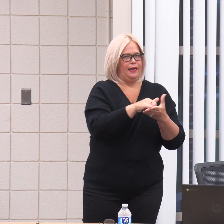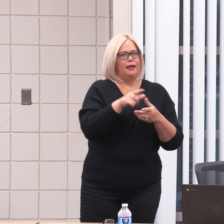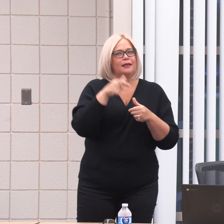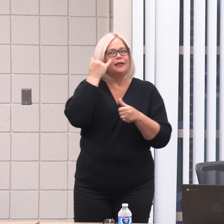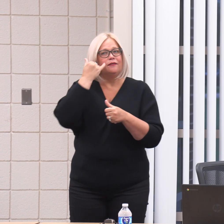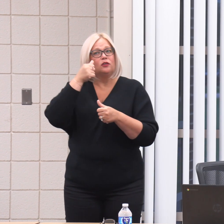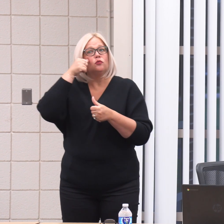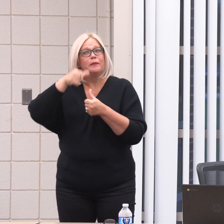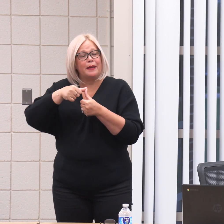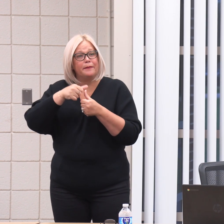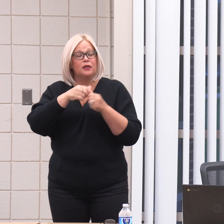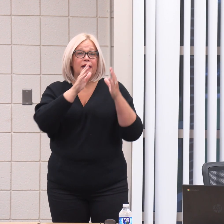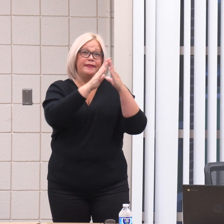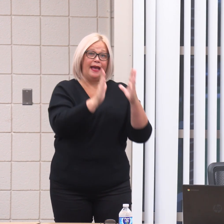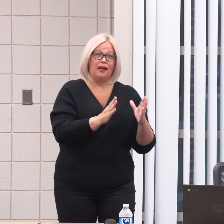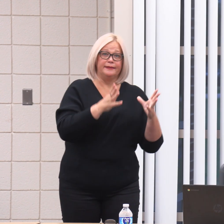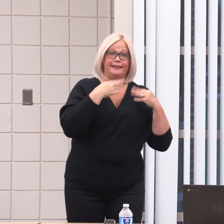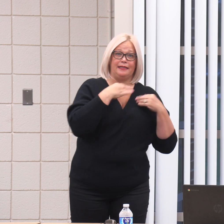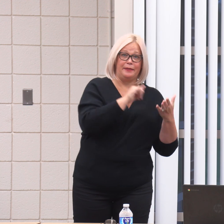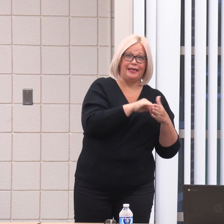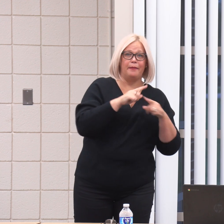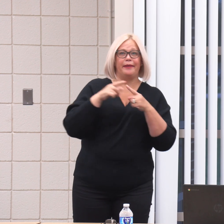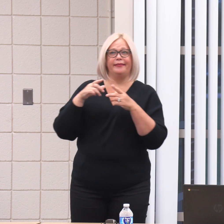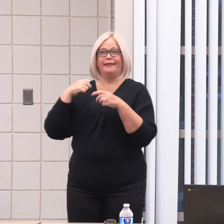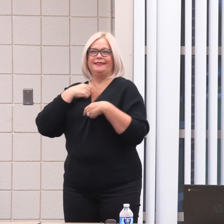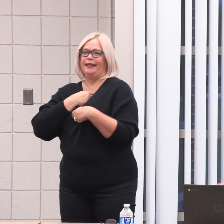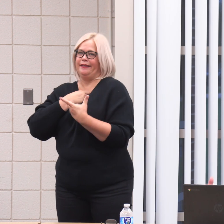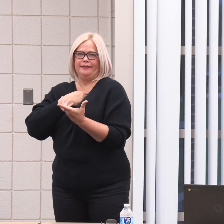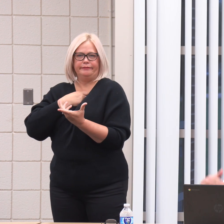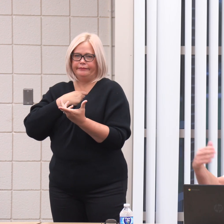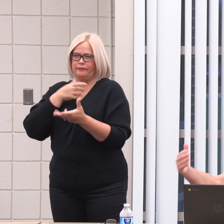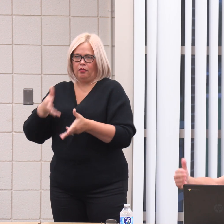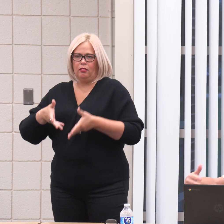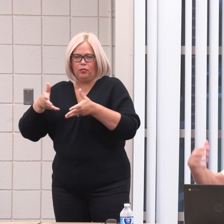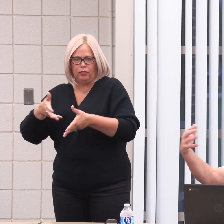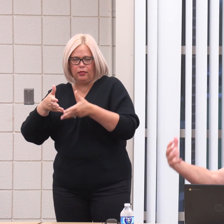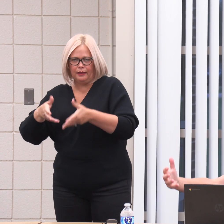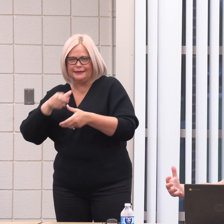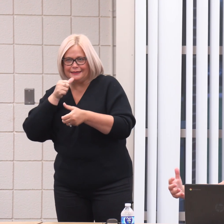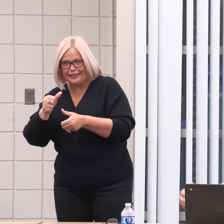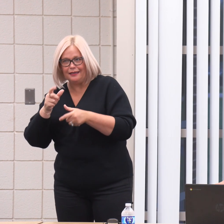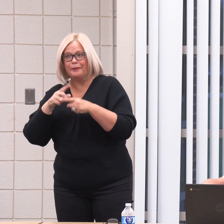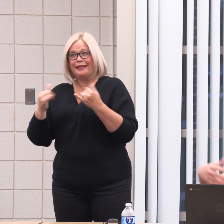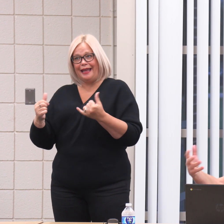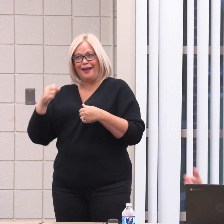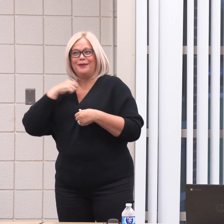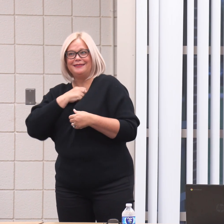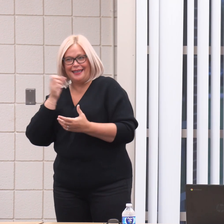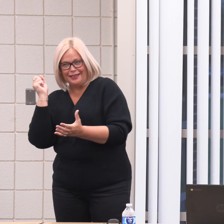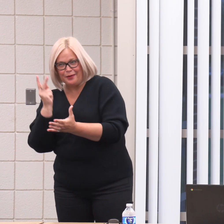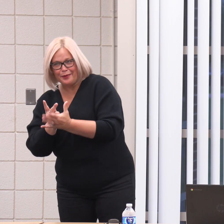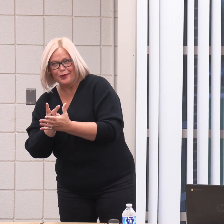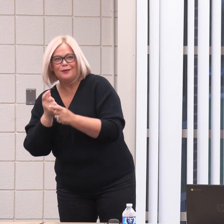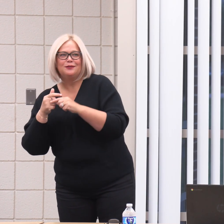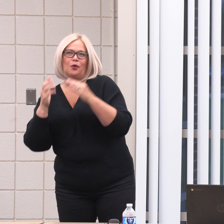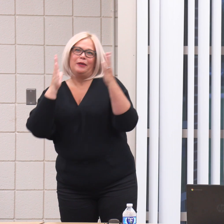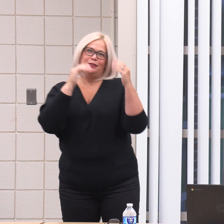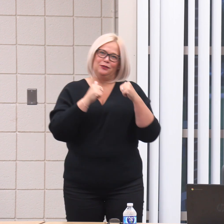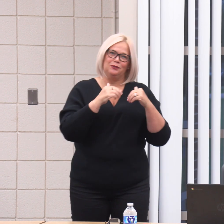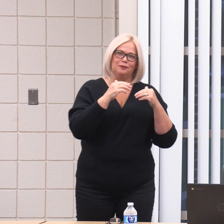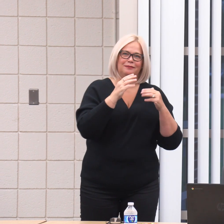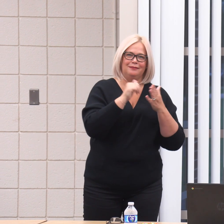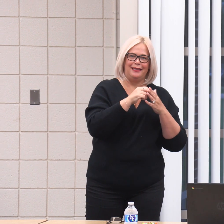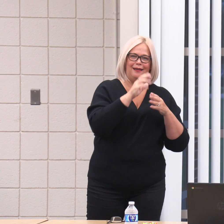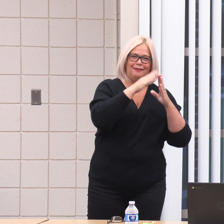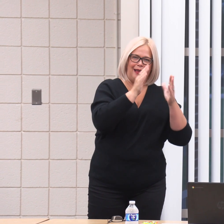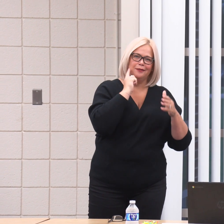in the summer, the House was okay with that. It was in the Senate where it stalled out, so now it's going backwards. Senate's okay with it, but we assume it'll pass in the House, and